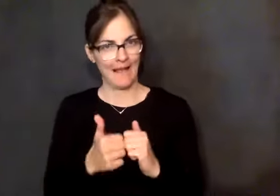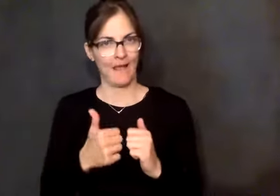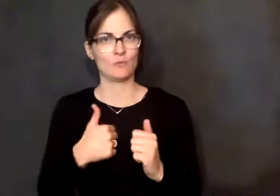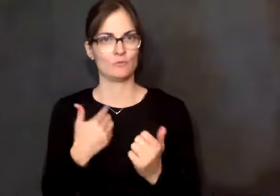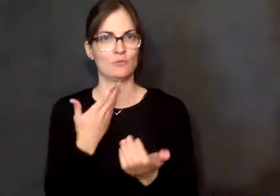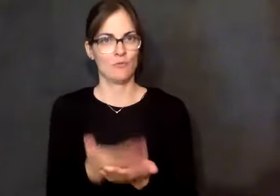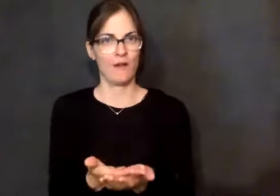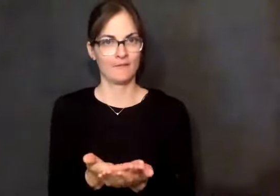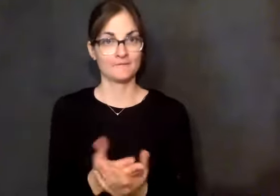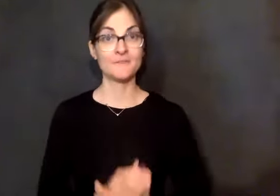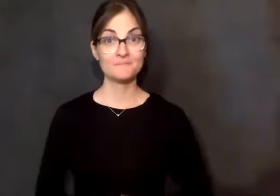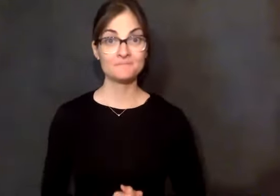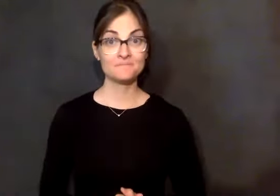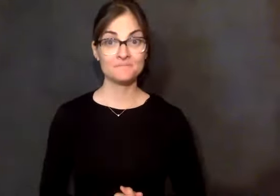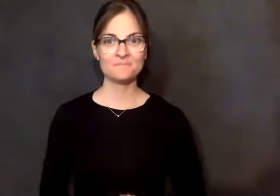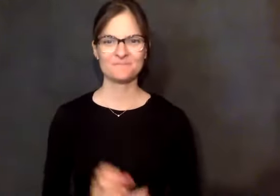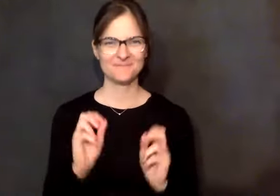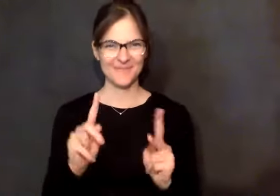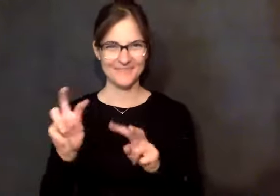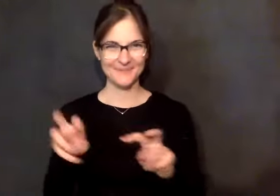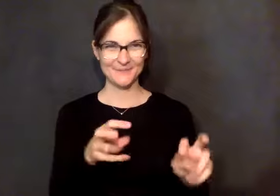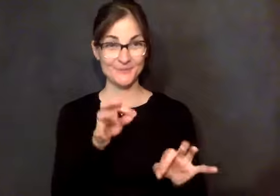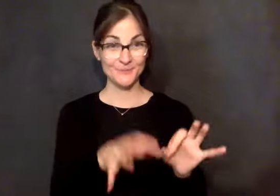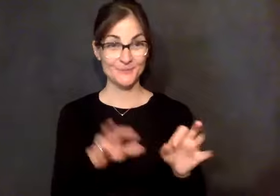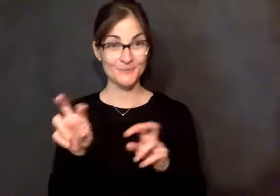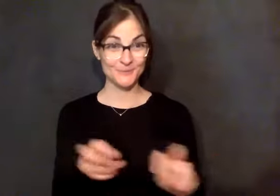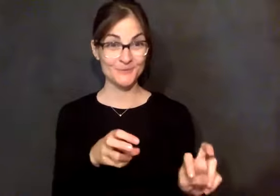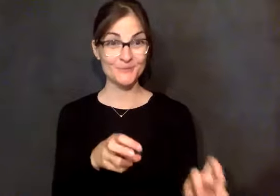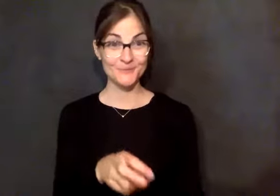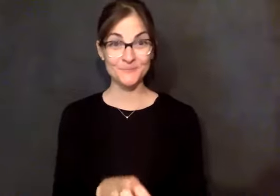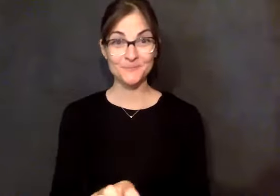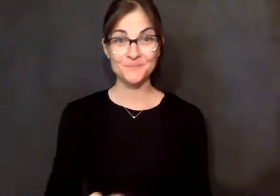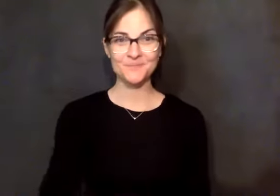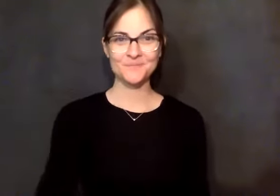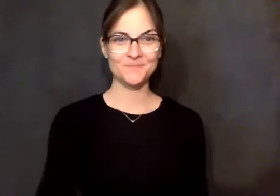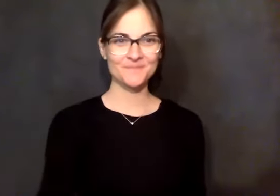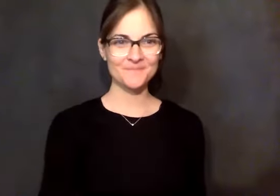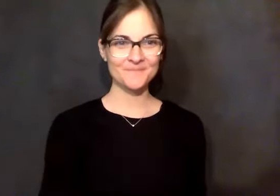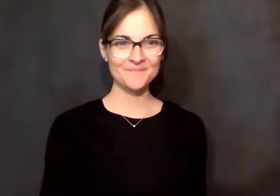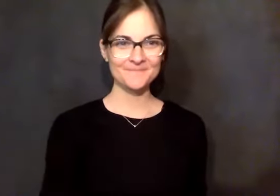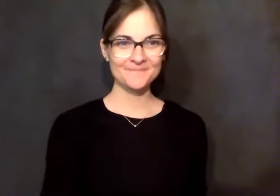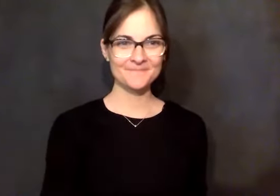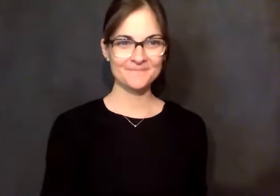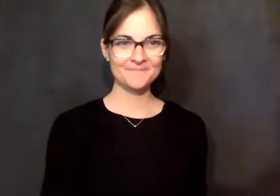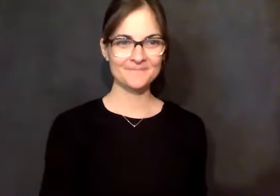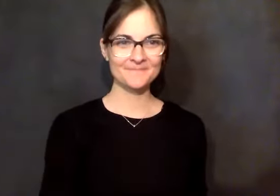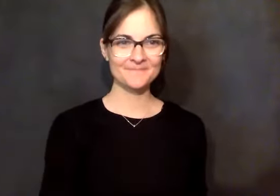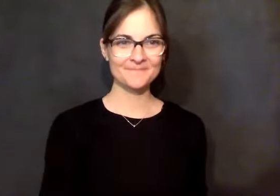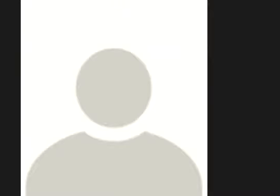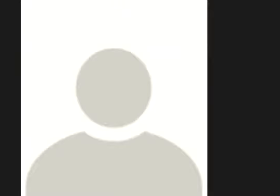she got there. And, and she was very clear to tell me right in the very beginning that a sponsor is not a guy, a sponsor is a guide. I'm